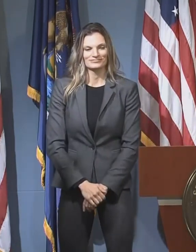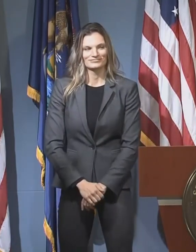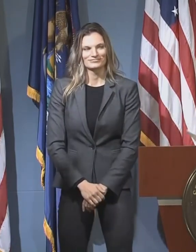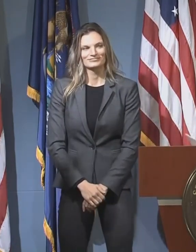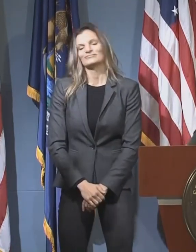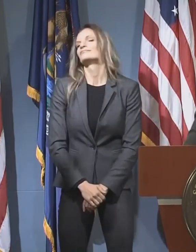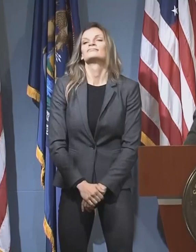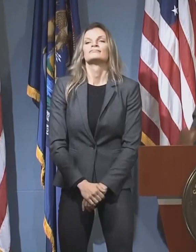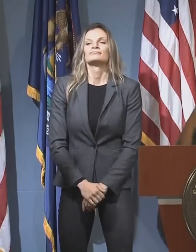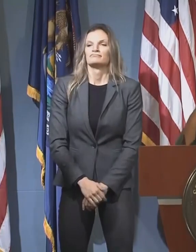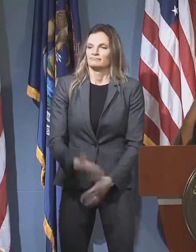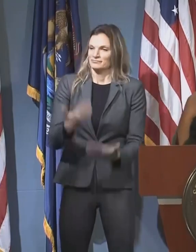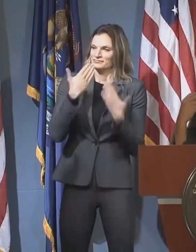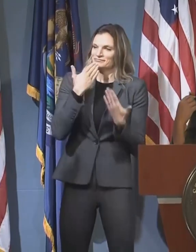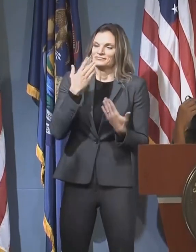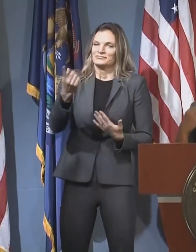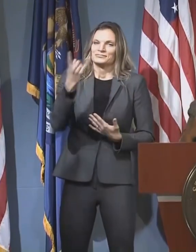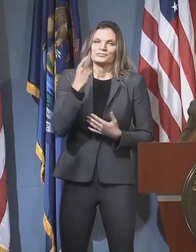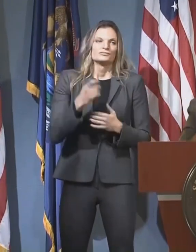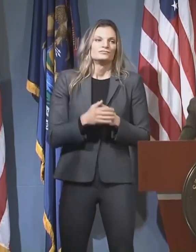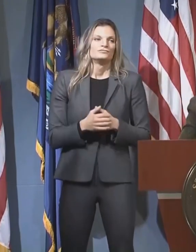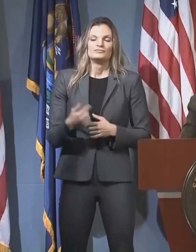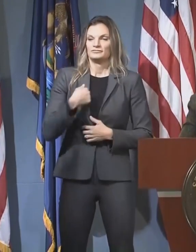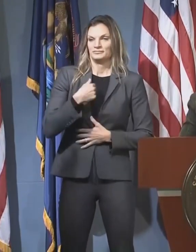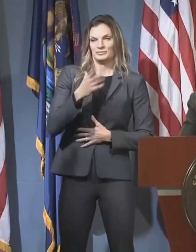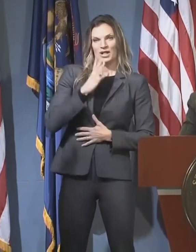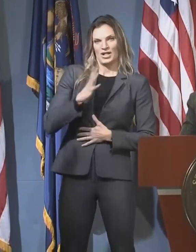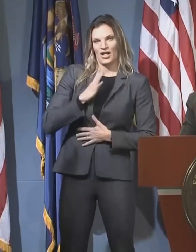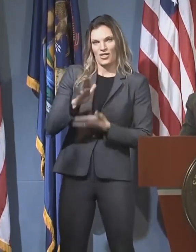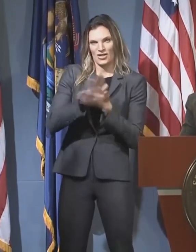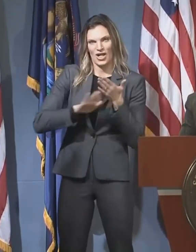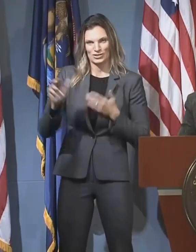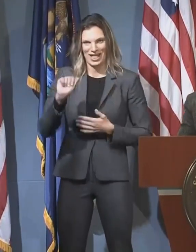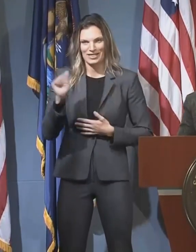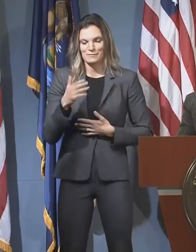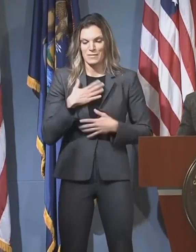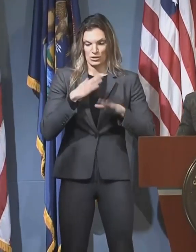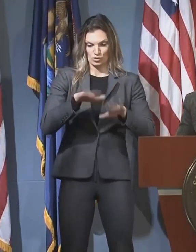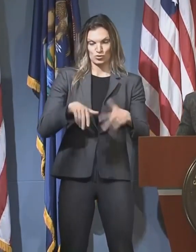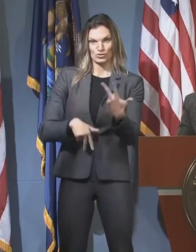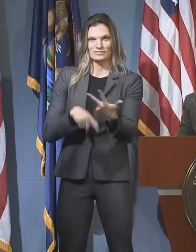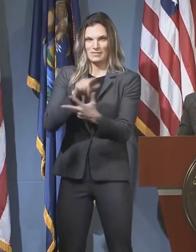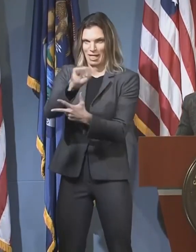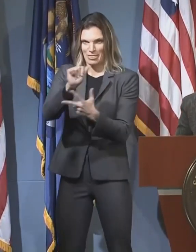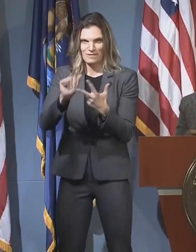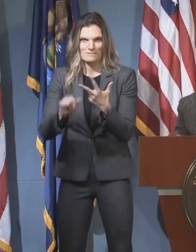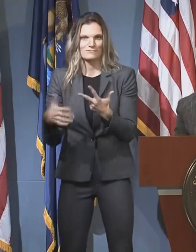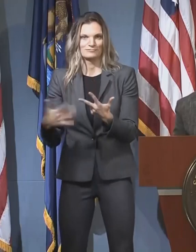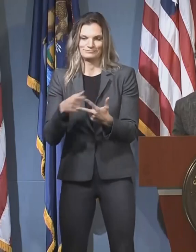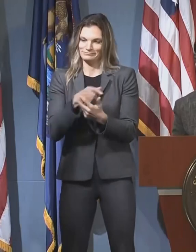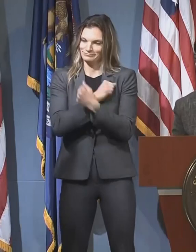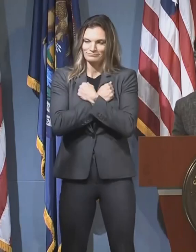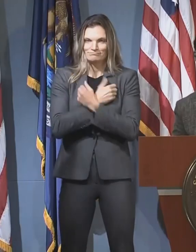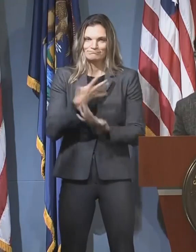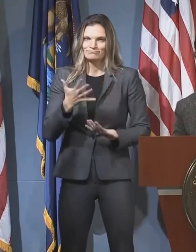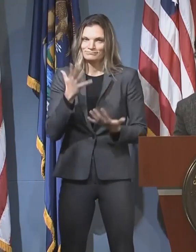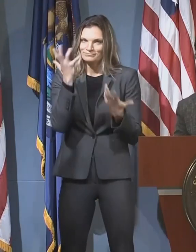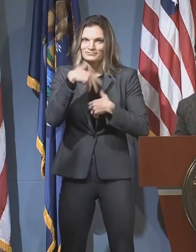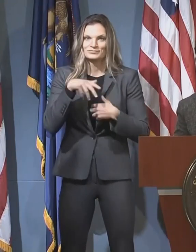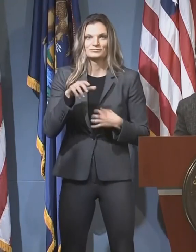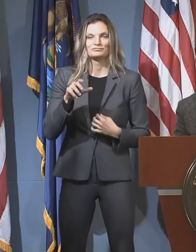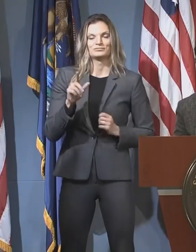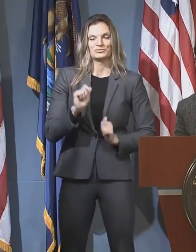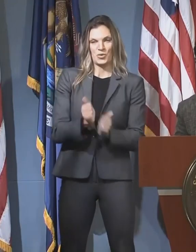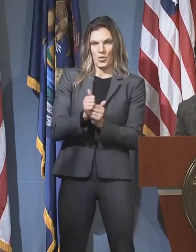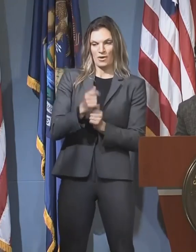So it's a great question. Let me also say I'm a former college athlete. My three children are also athletes, so this is not something that we take